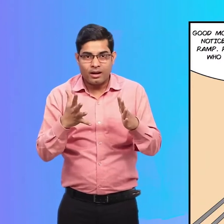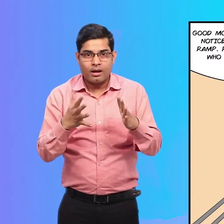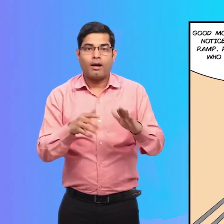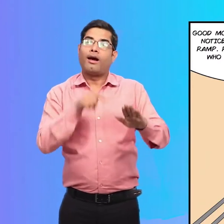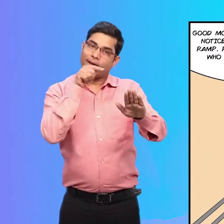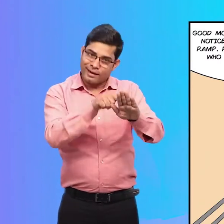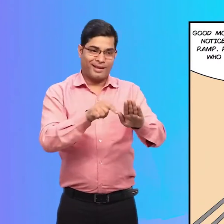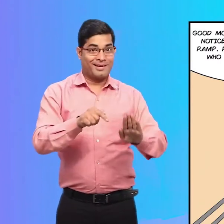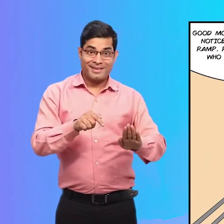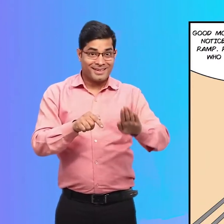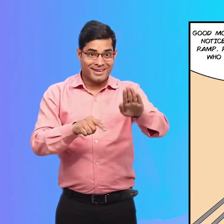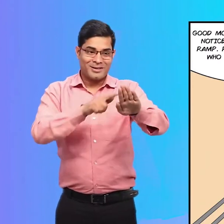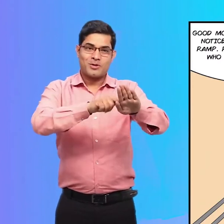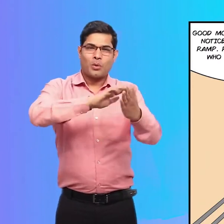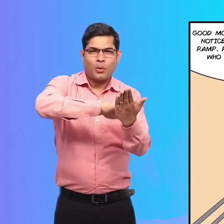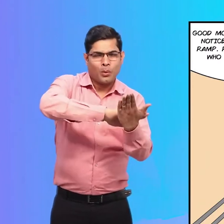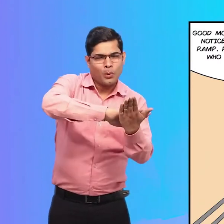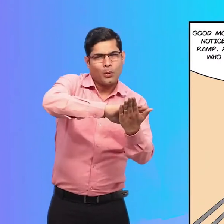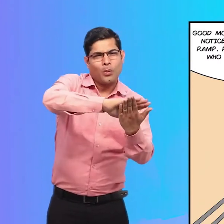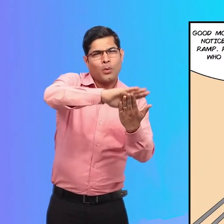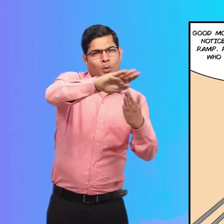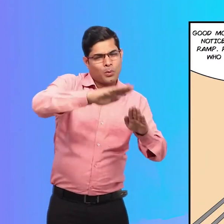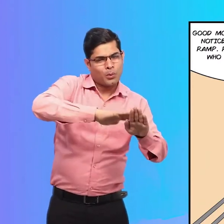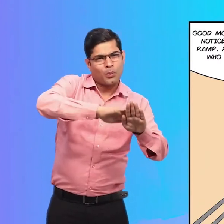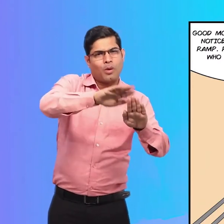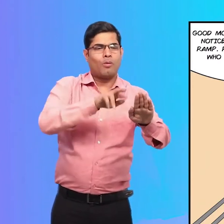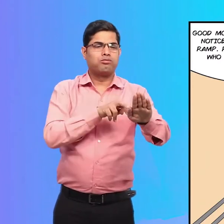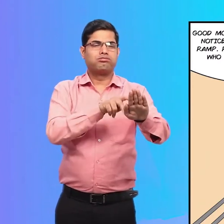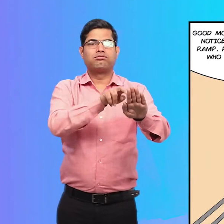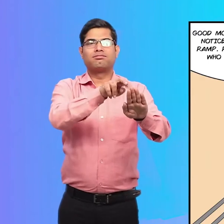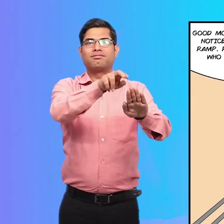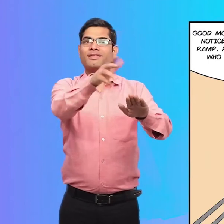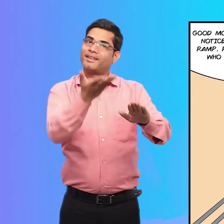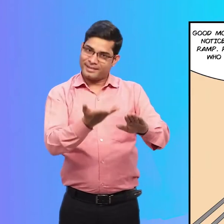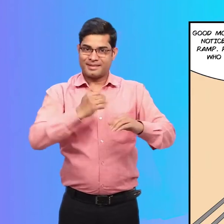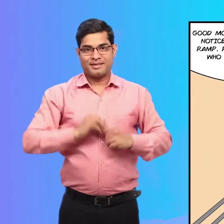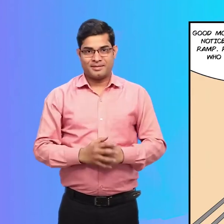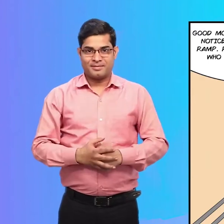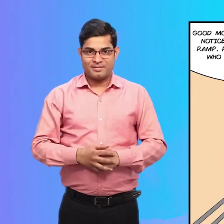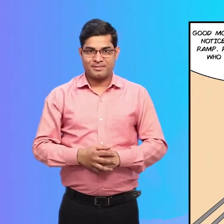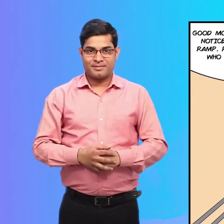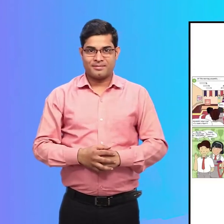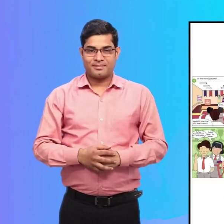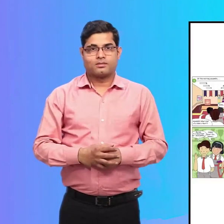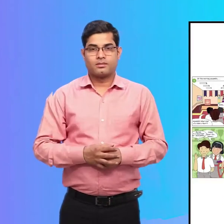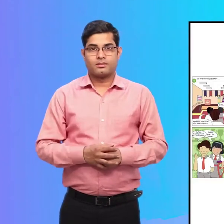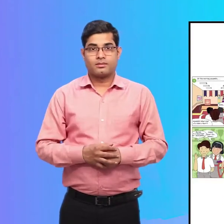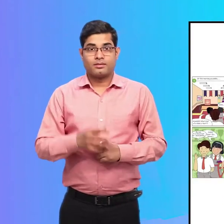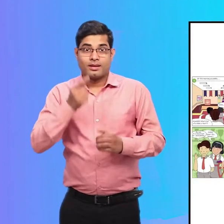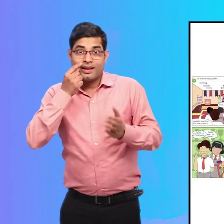Oh! to his feet and without holding she understand. It True!